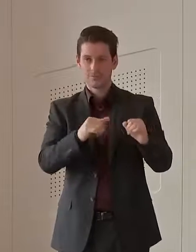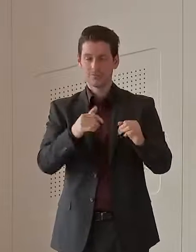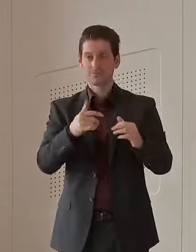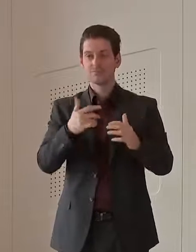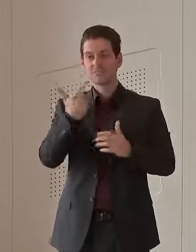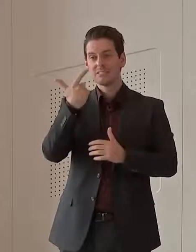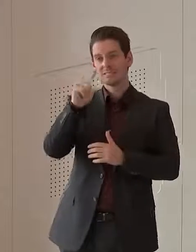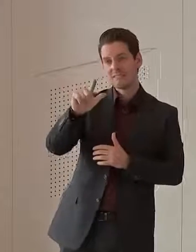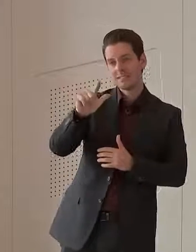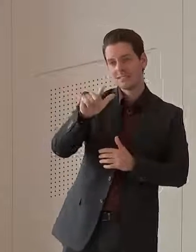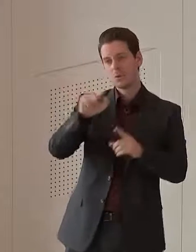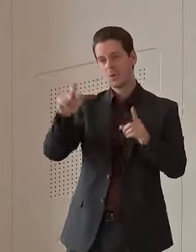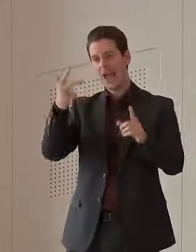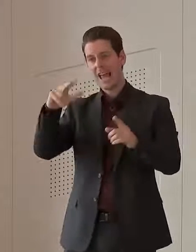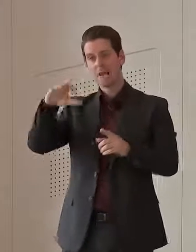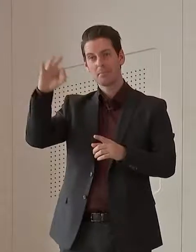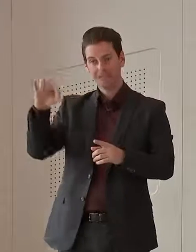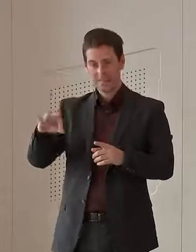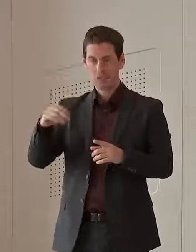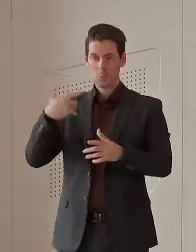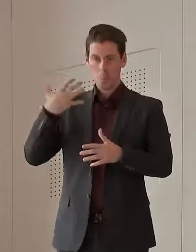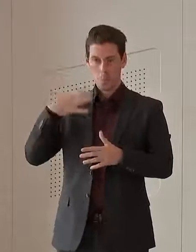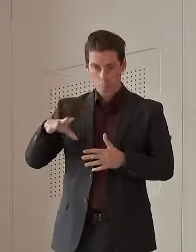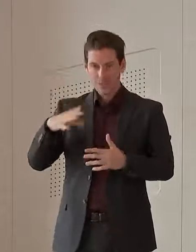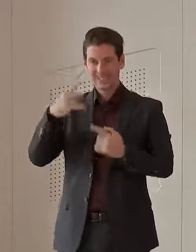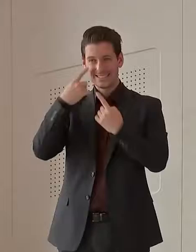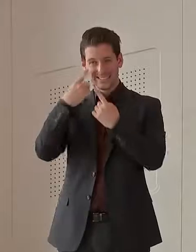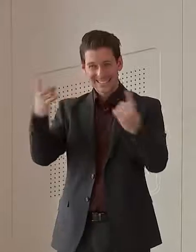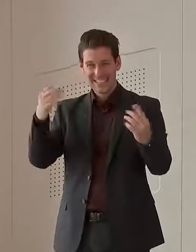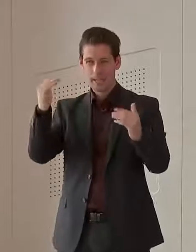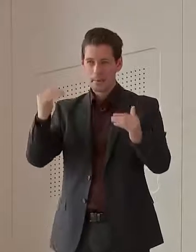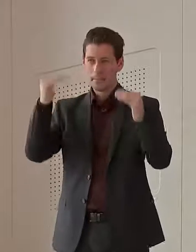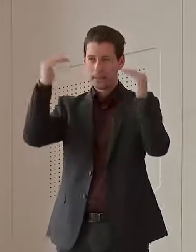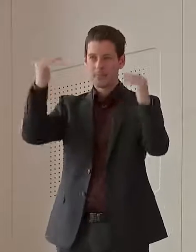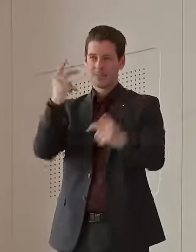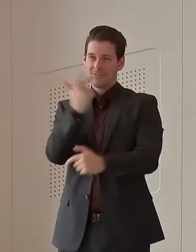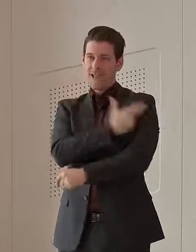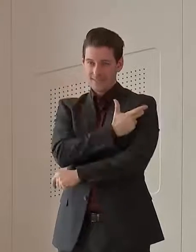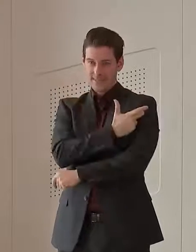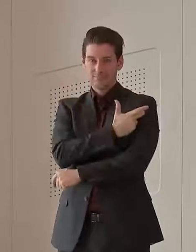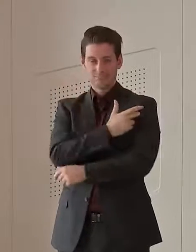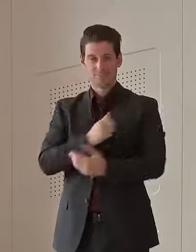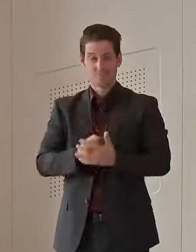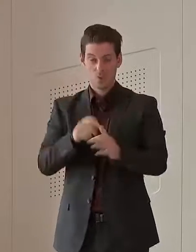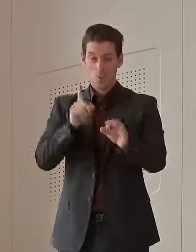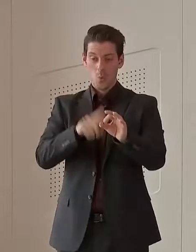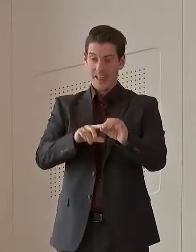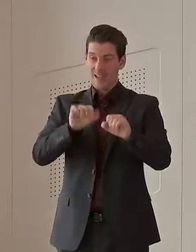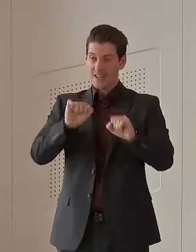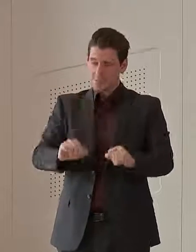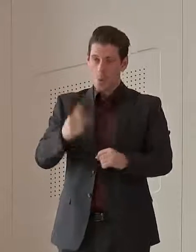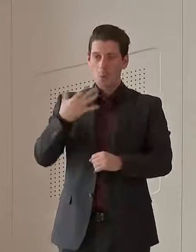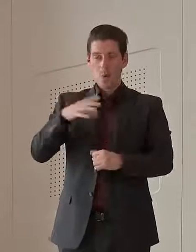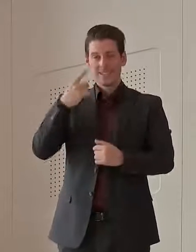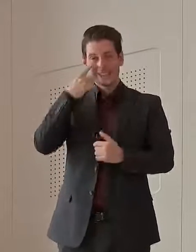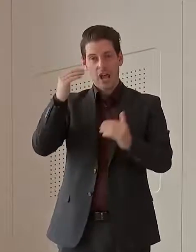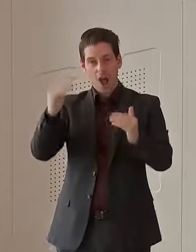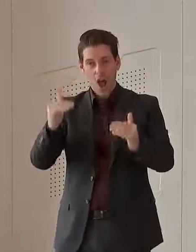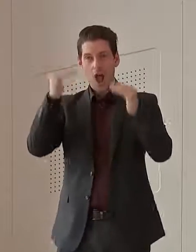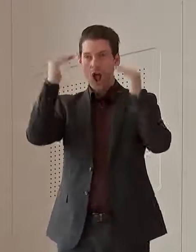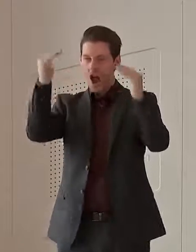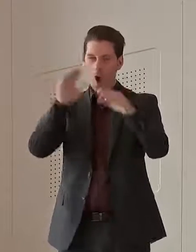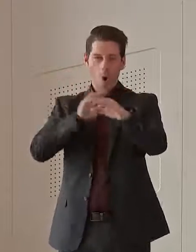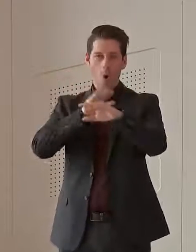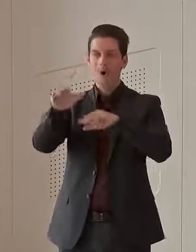70 and 80 percent are targets for vaccination rates. Nothing's changed there. Personally, in Queensland, I like to see more people than 80 percent get